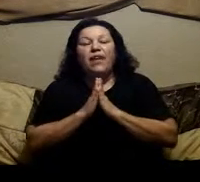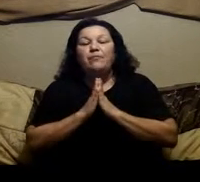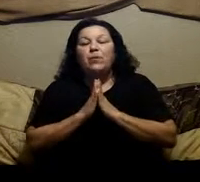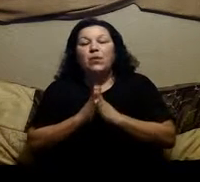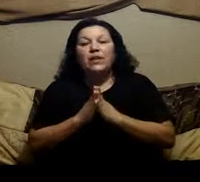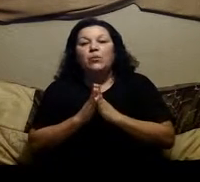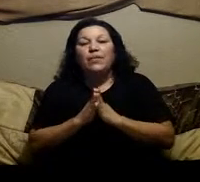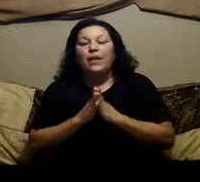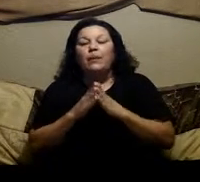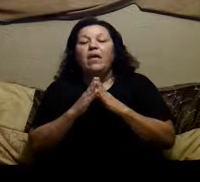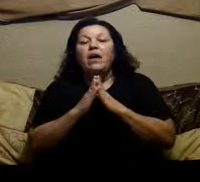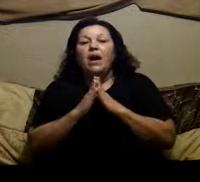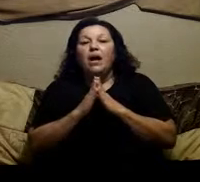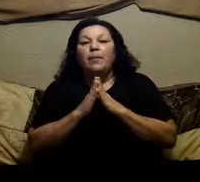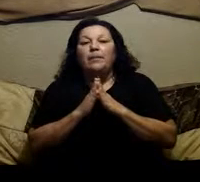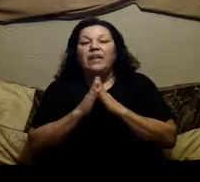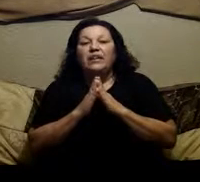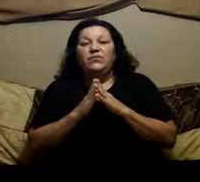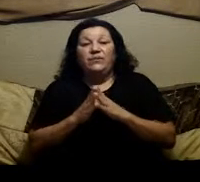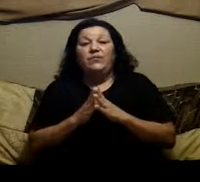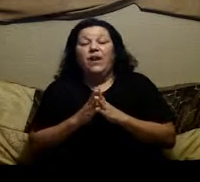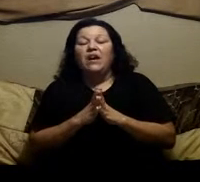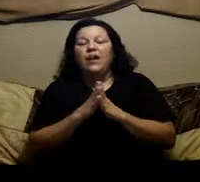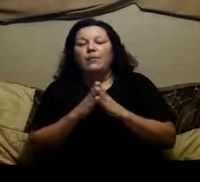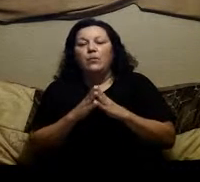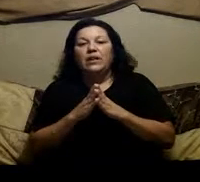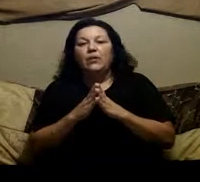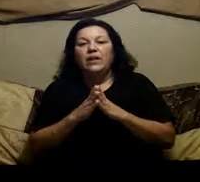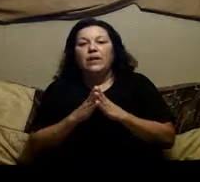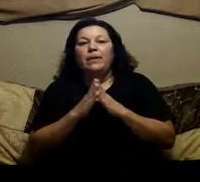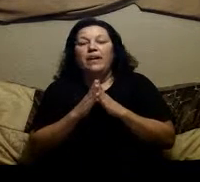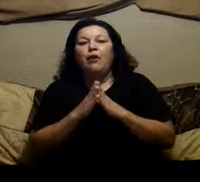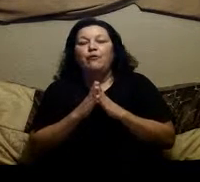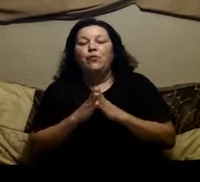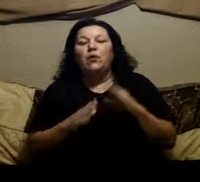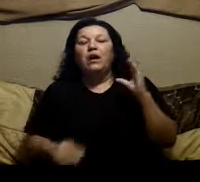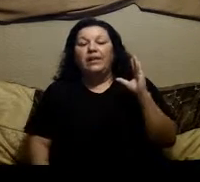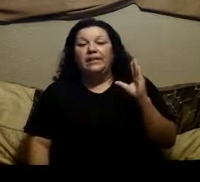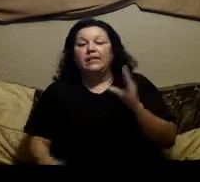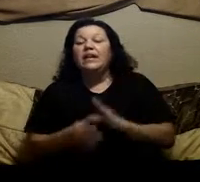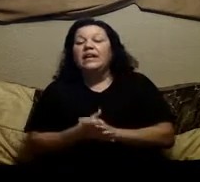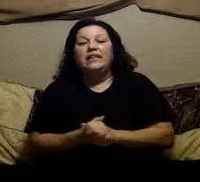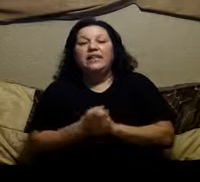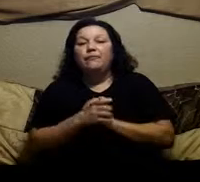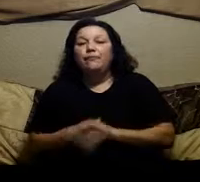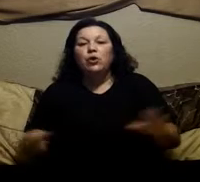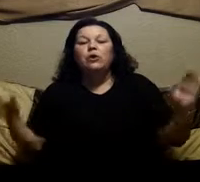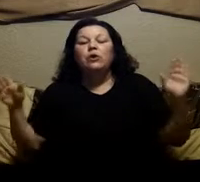i've been working with him um he's 55 i've been working with him now for a year he's a full